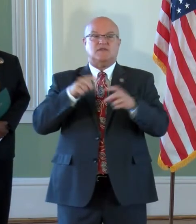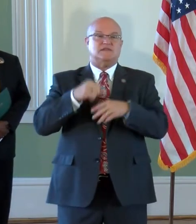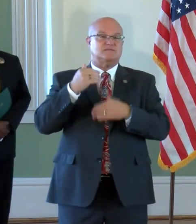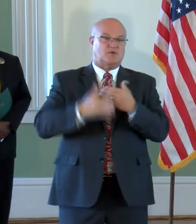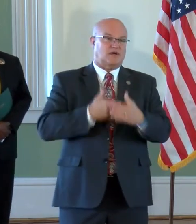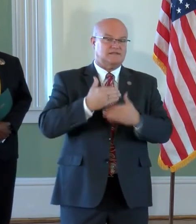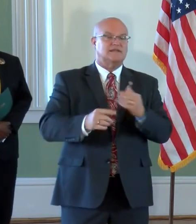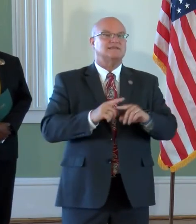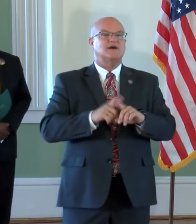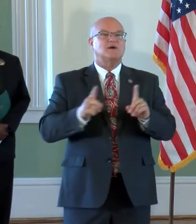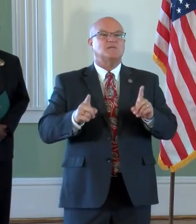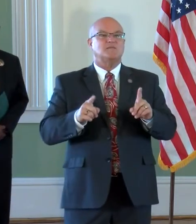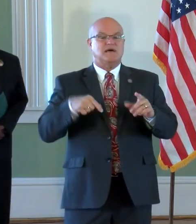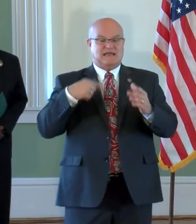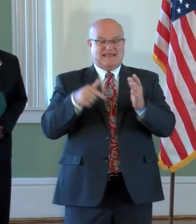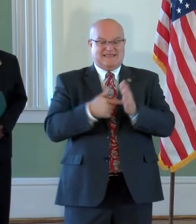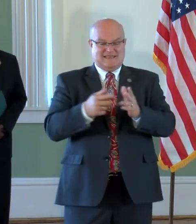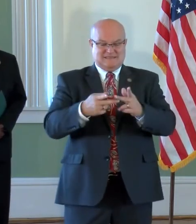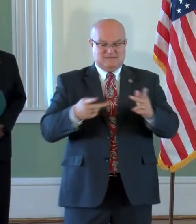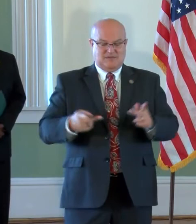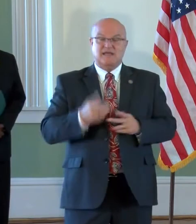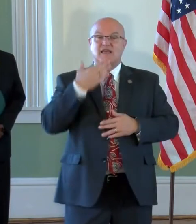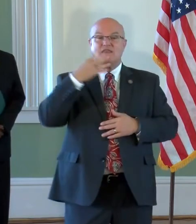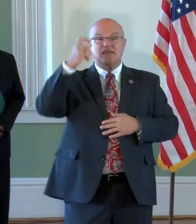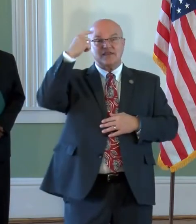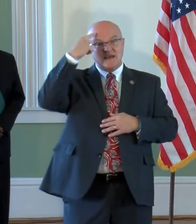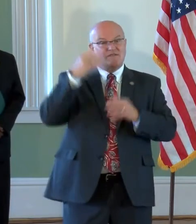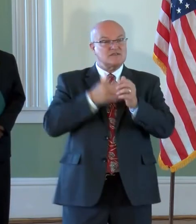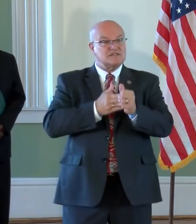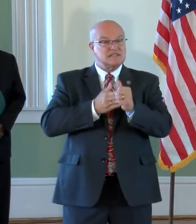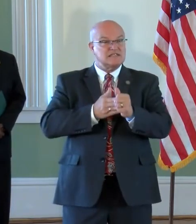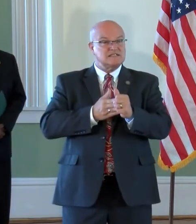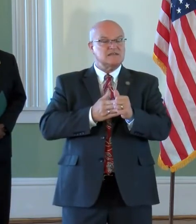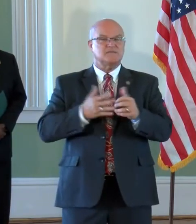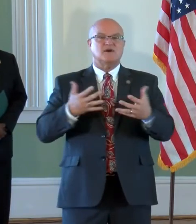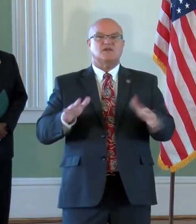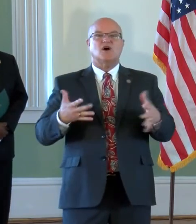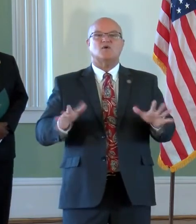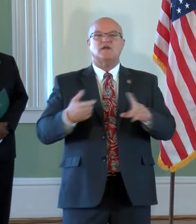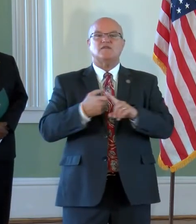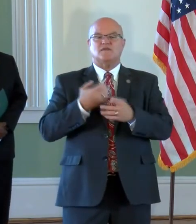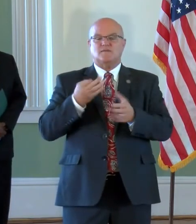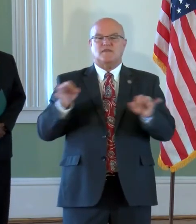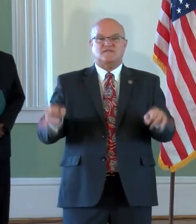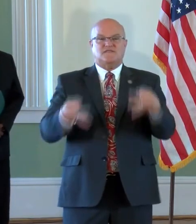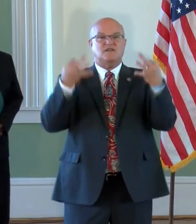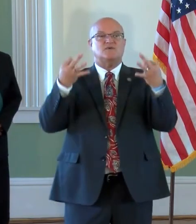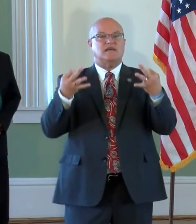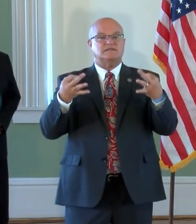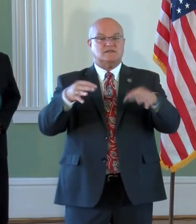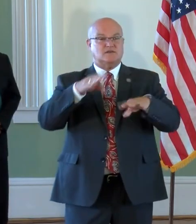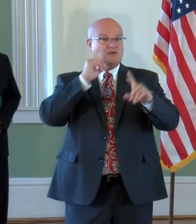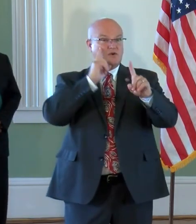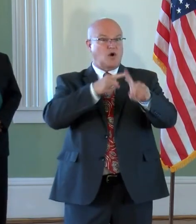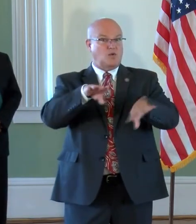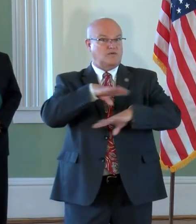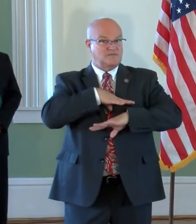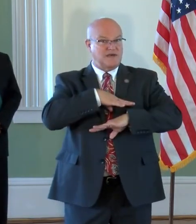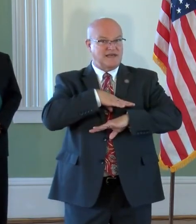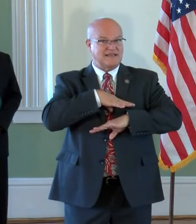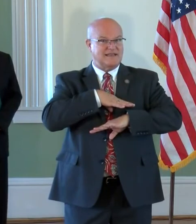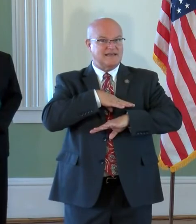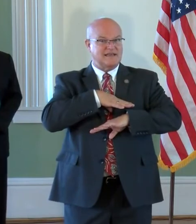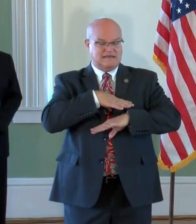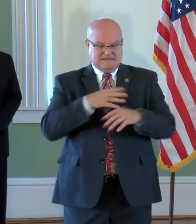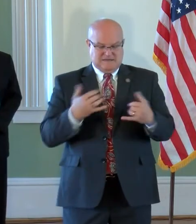process. But getting to this stage, thanks to the governor's leadership and already from the from the fundraising goal that we have met, getting